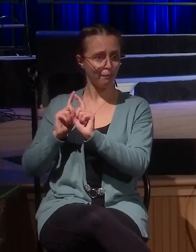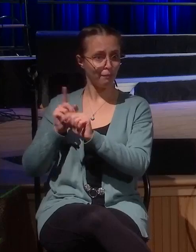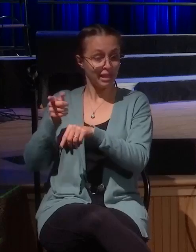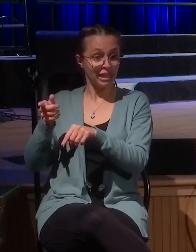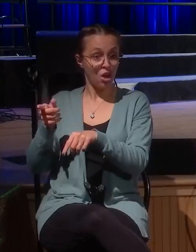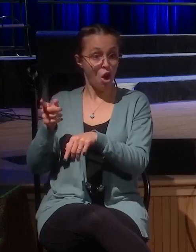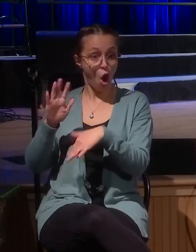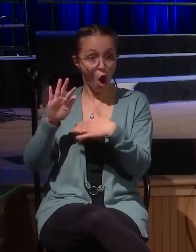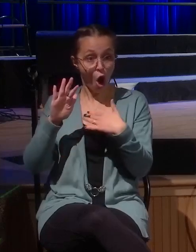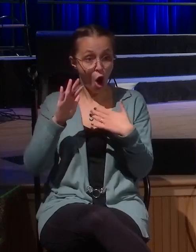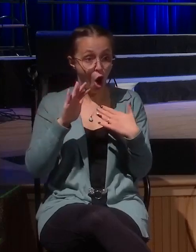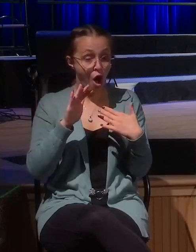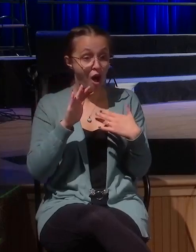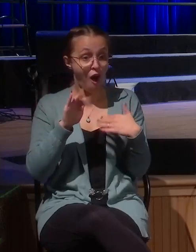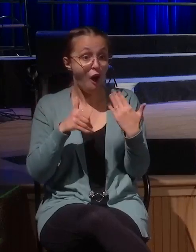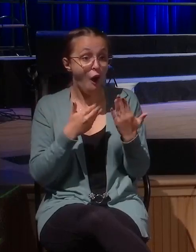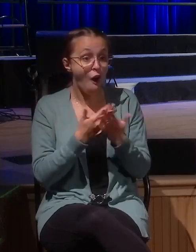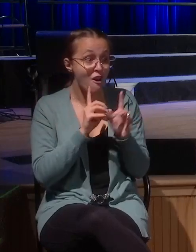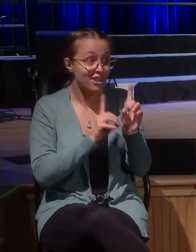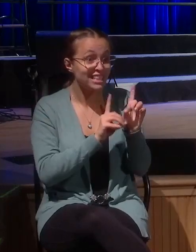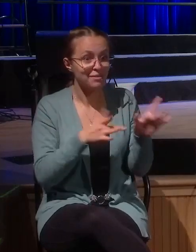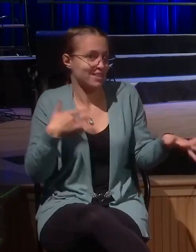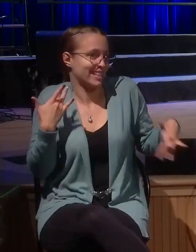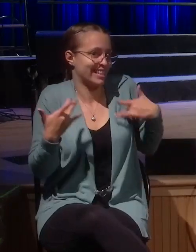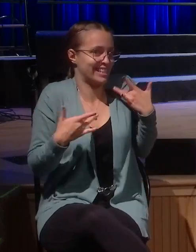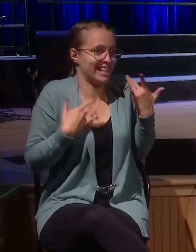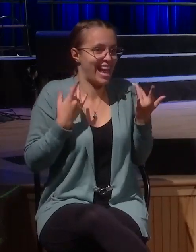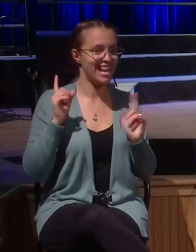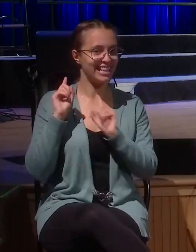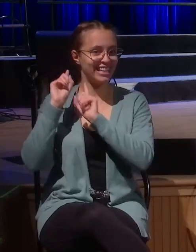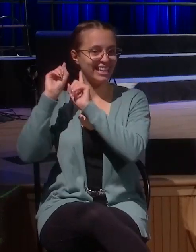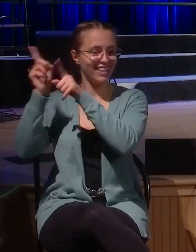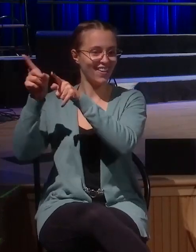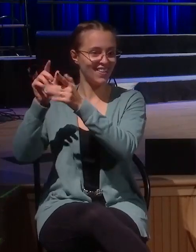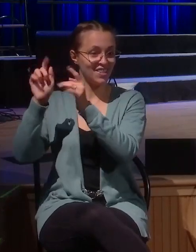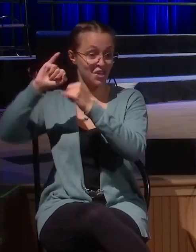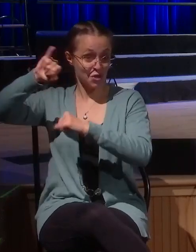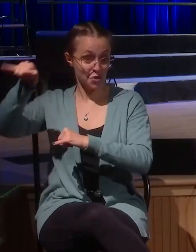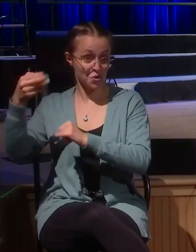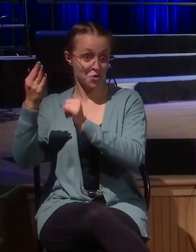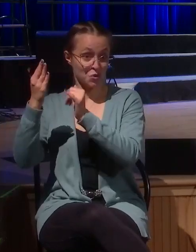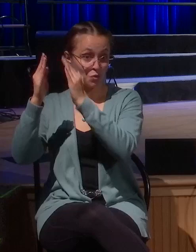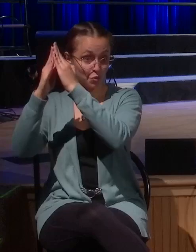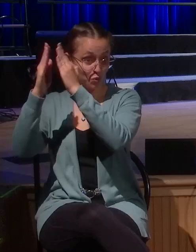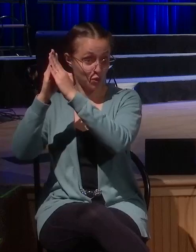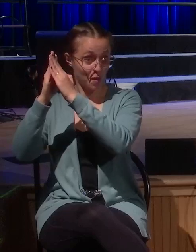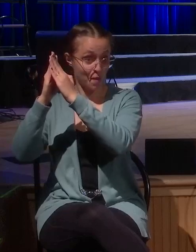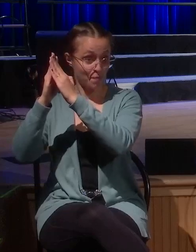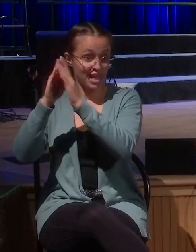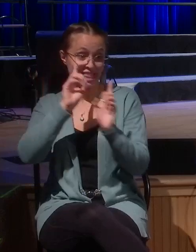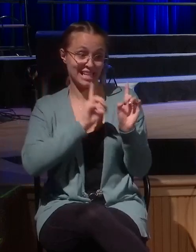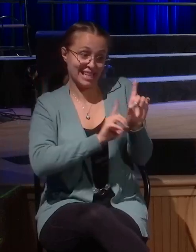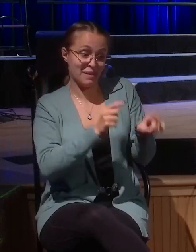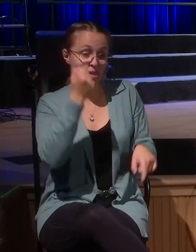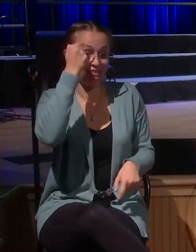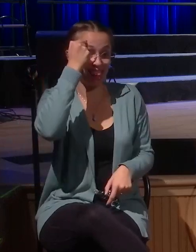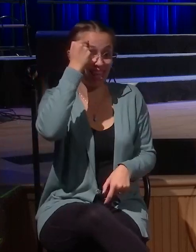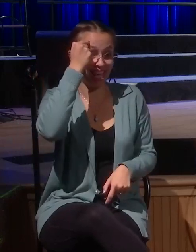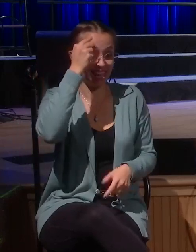excited to go to Jerusalem. You know why? They think the kingdom of God is now, is immediate. He's going to come with a strong fist and he's going to put his foot